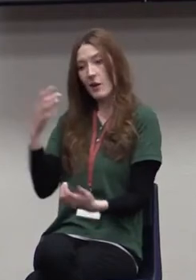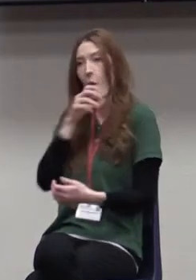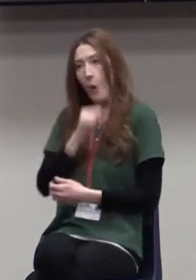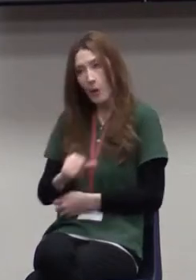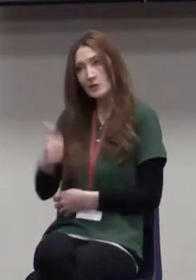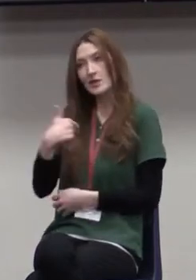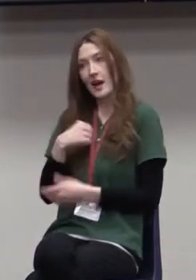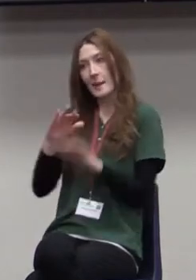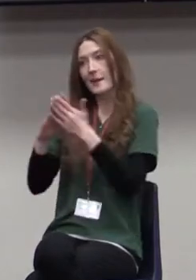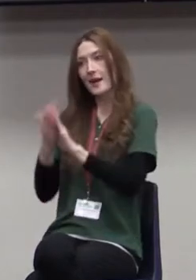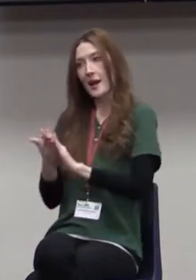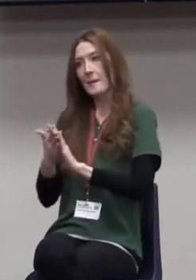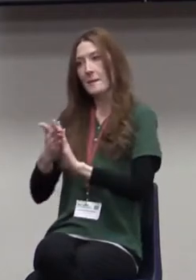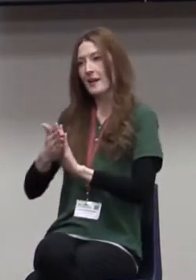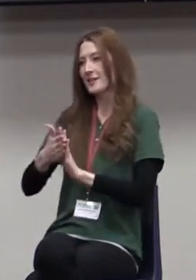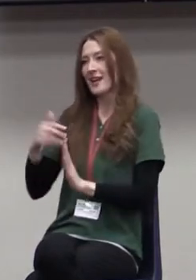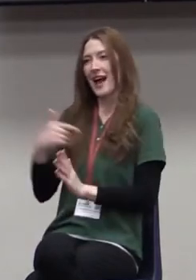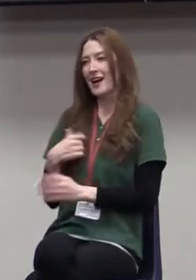like change.